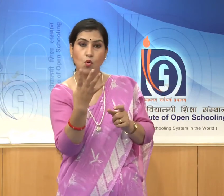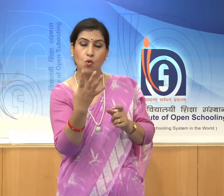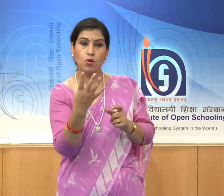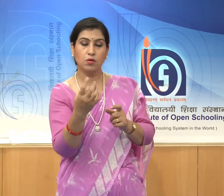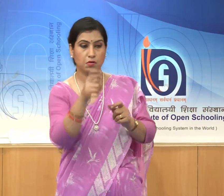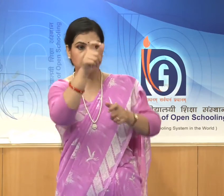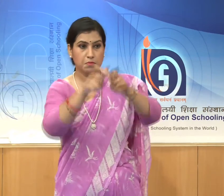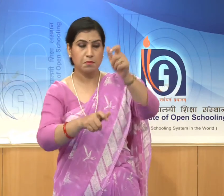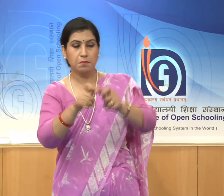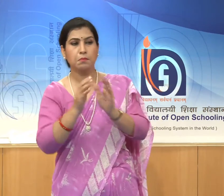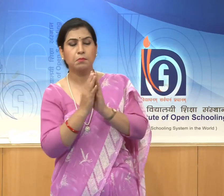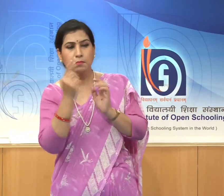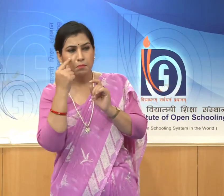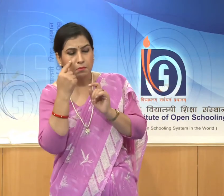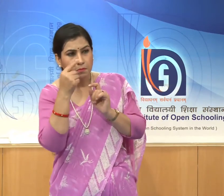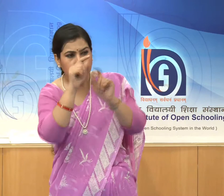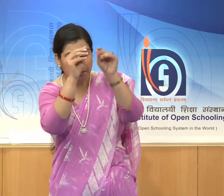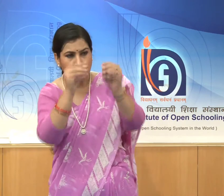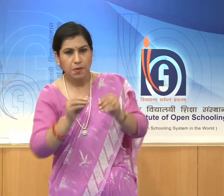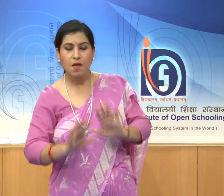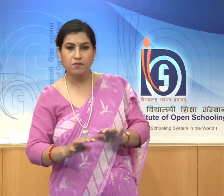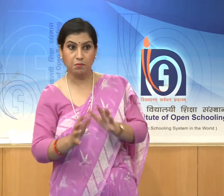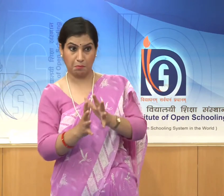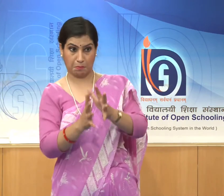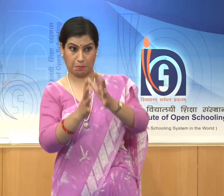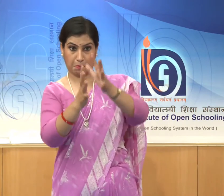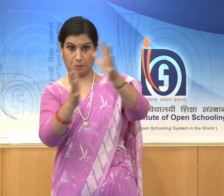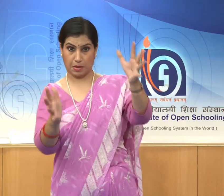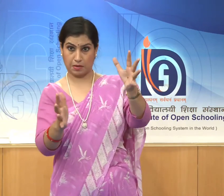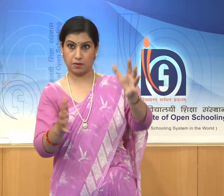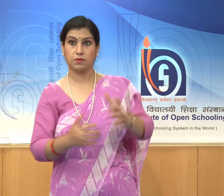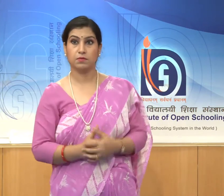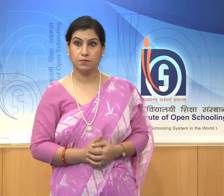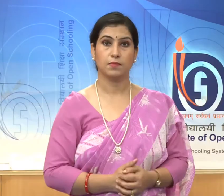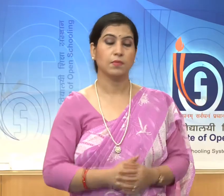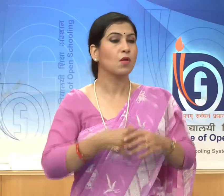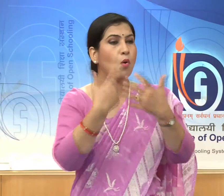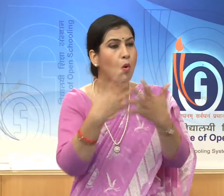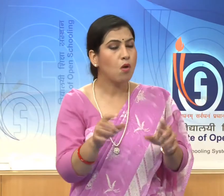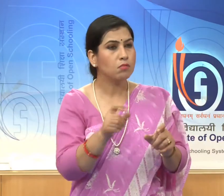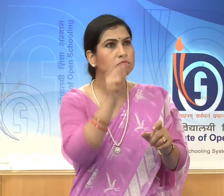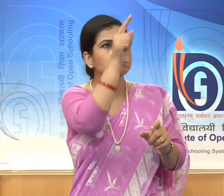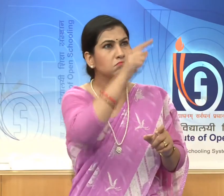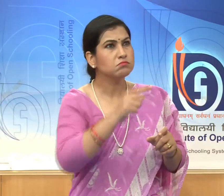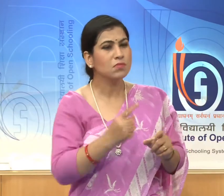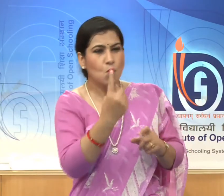larger than all the rest can be